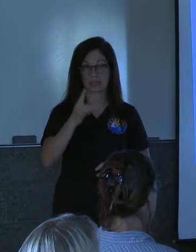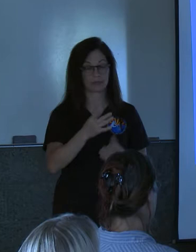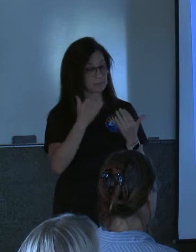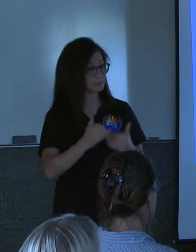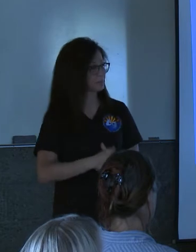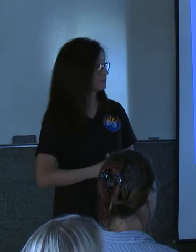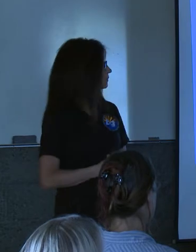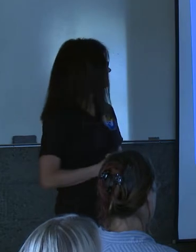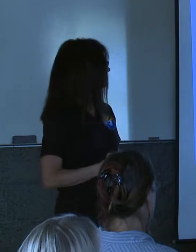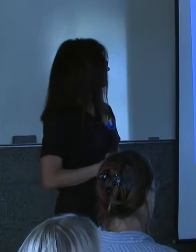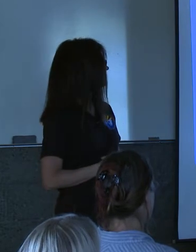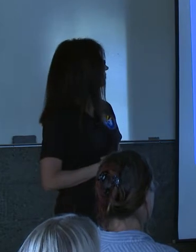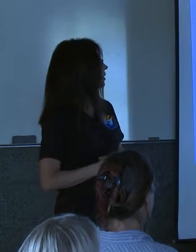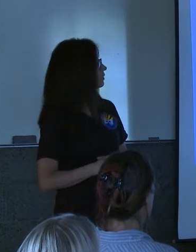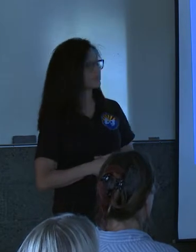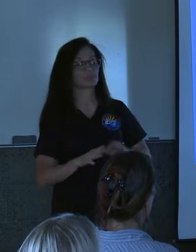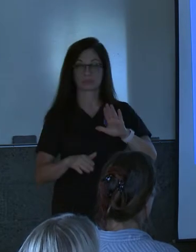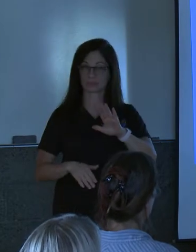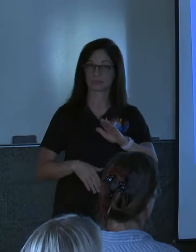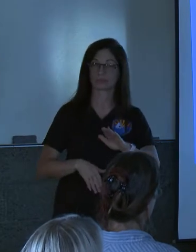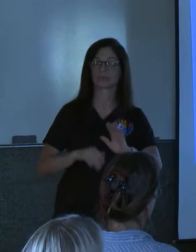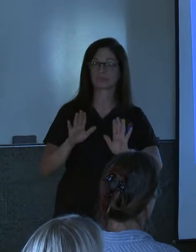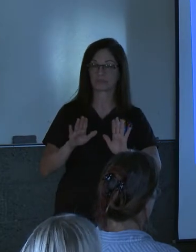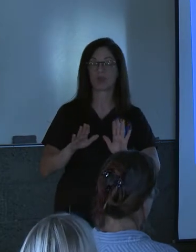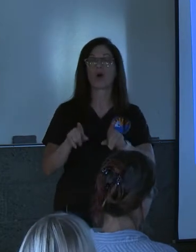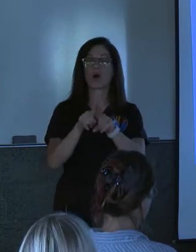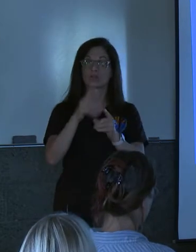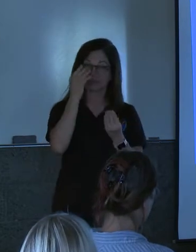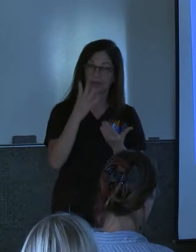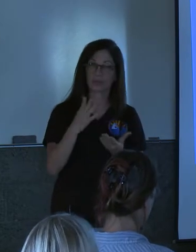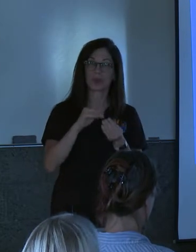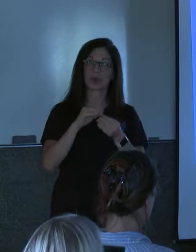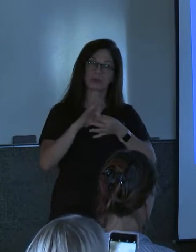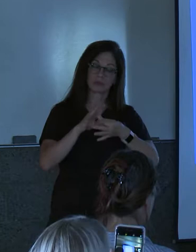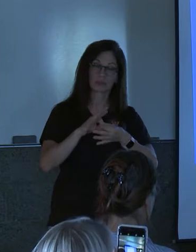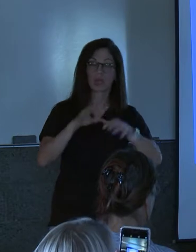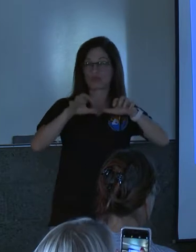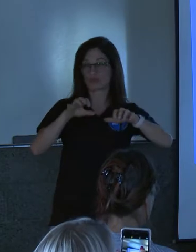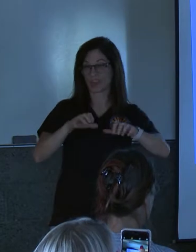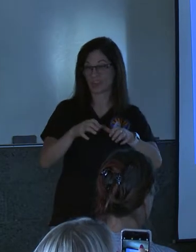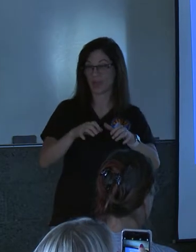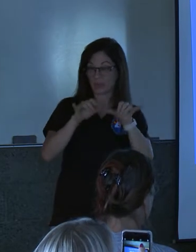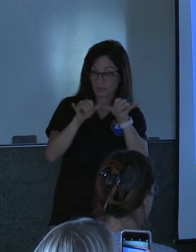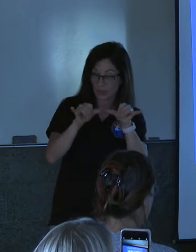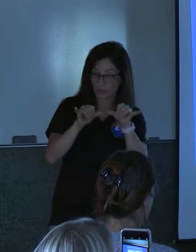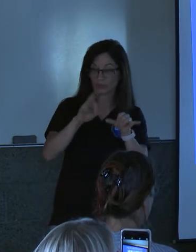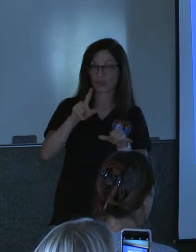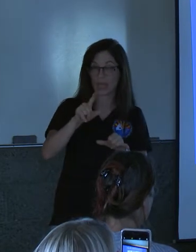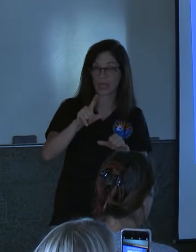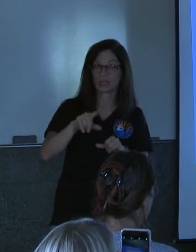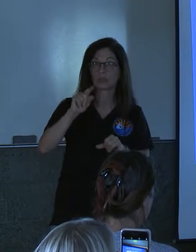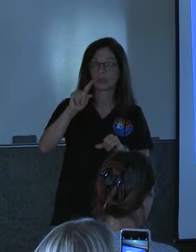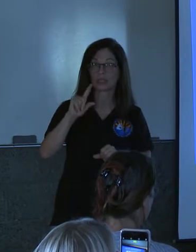slide i'm sorry just to kind of lend context here's uh the rainfall that was measured on july 20th 2010 for the